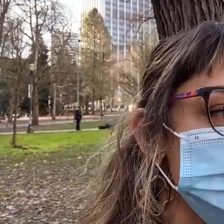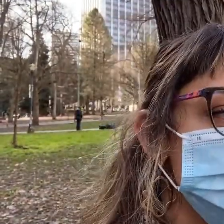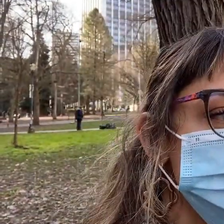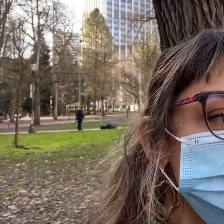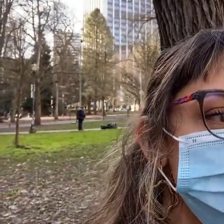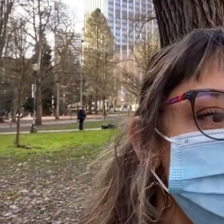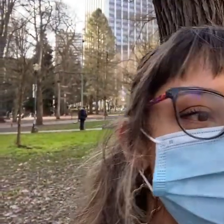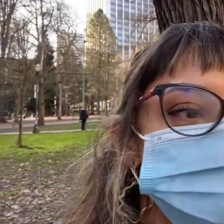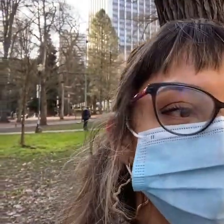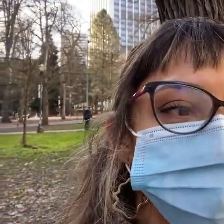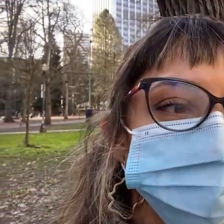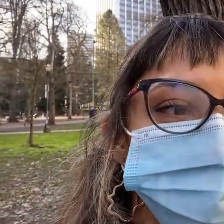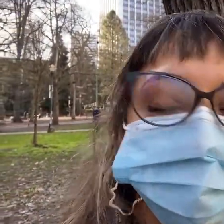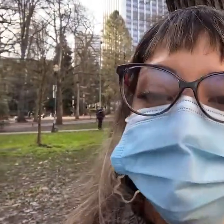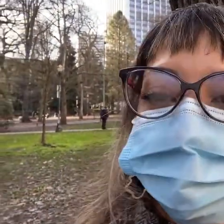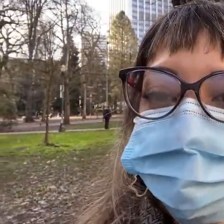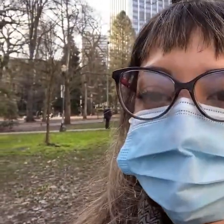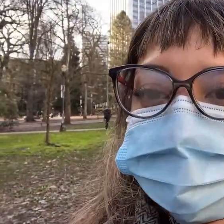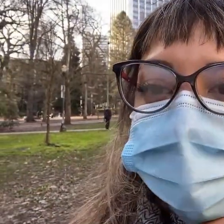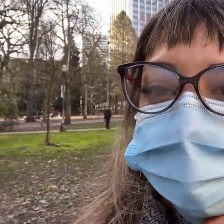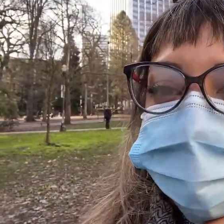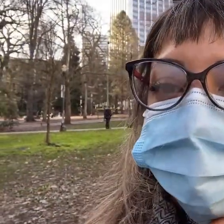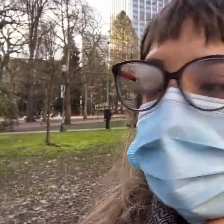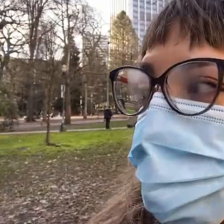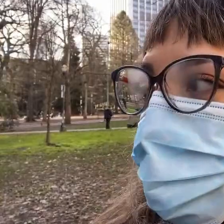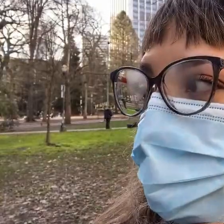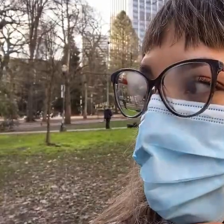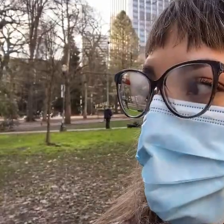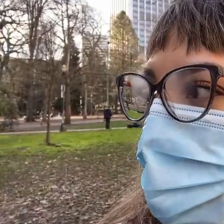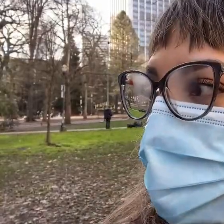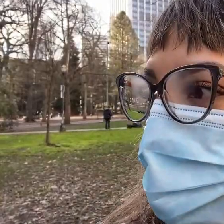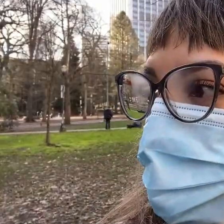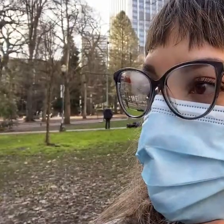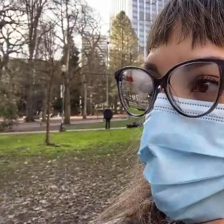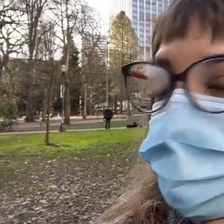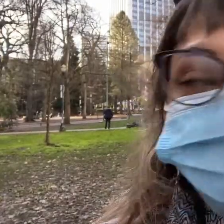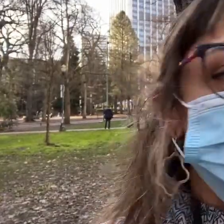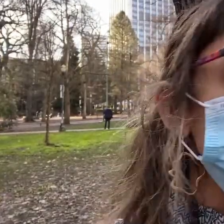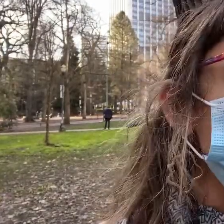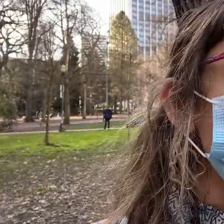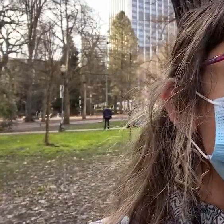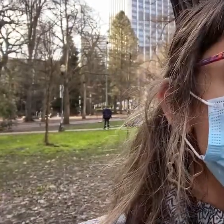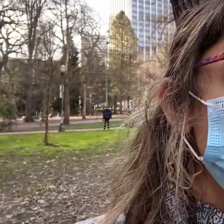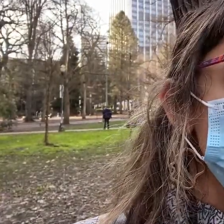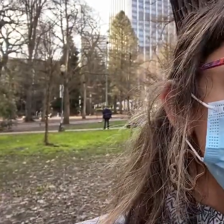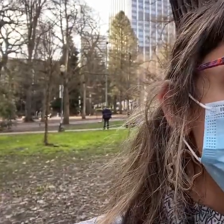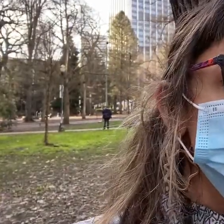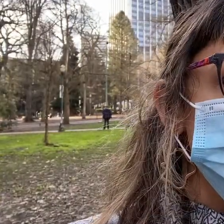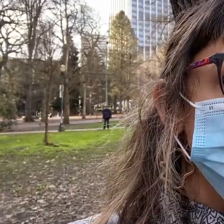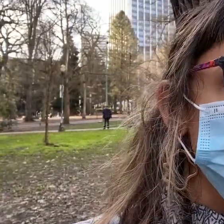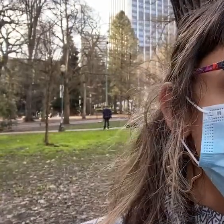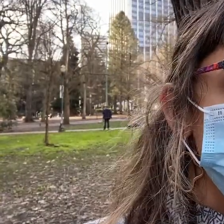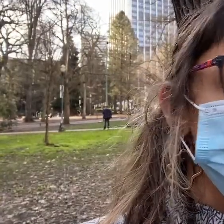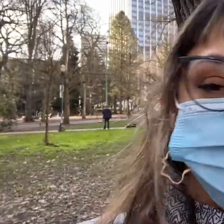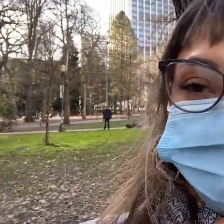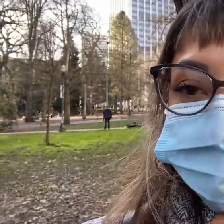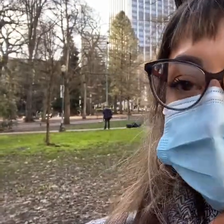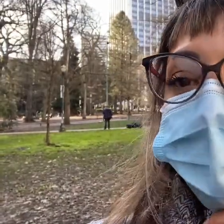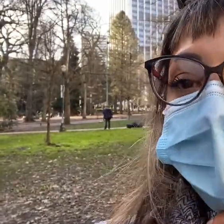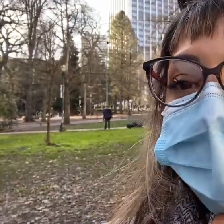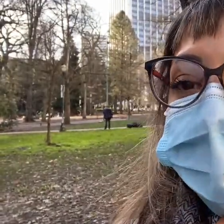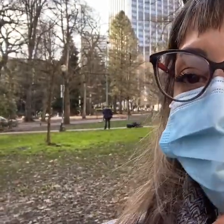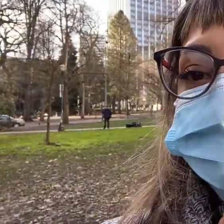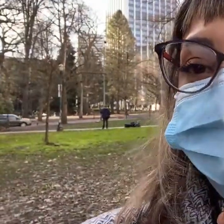go to www.chemicalweaponsresearch.com hc to learn more um about the chemicals